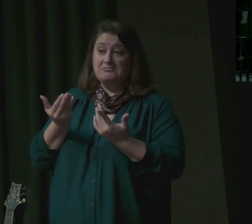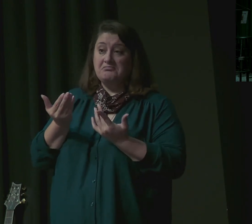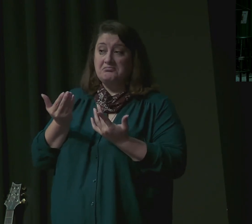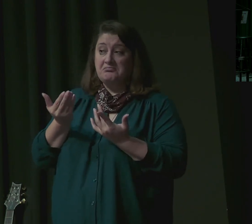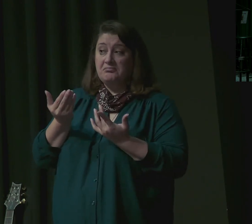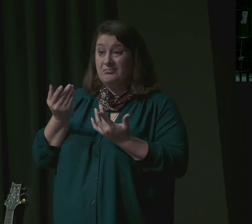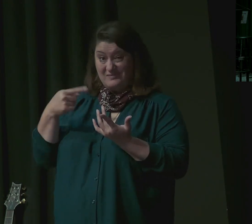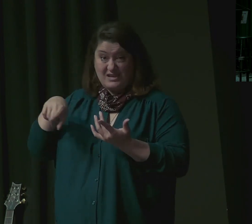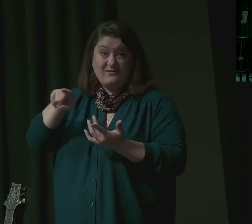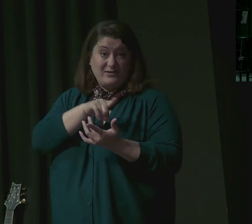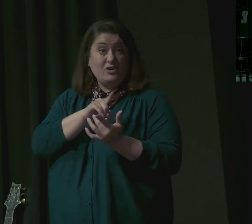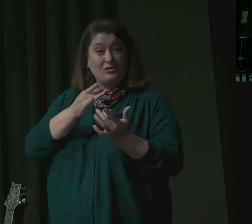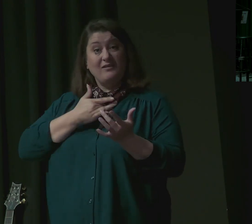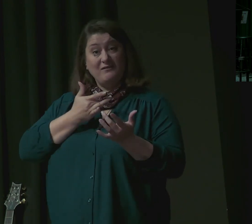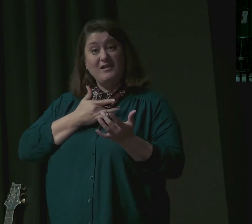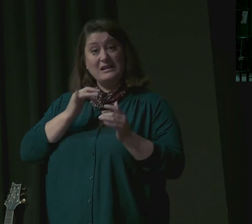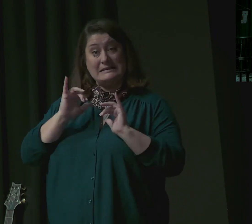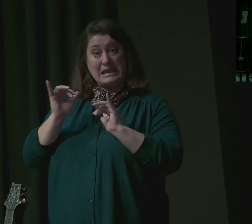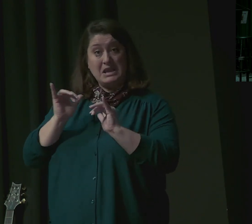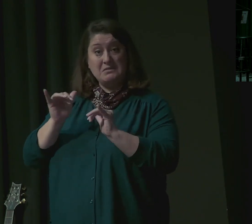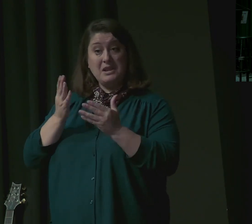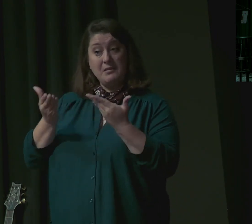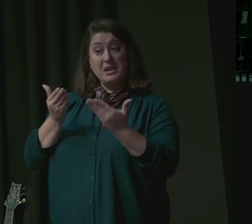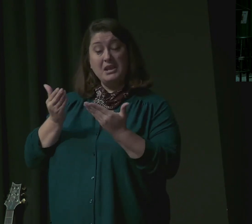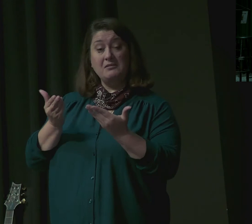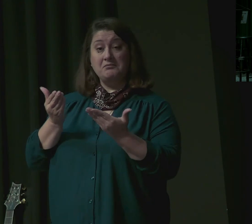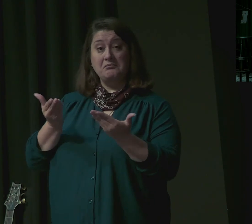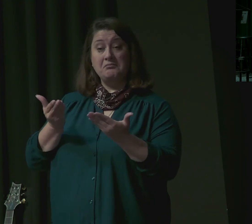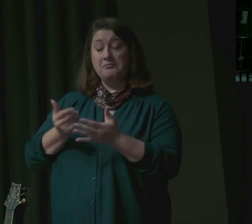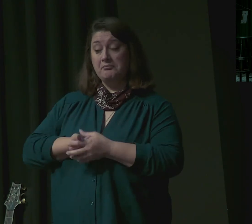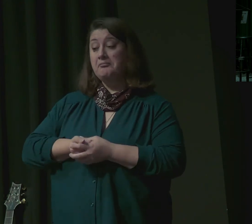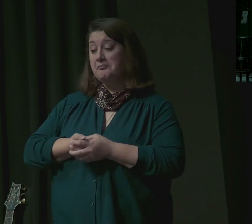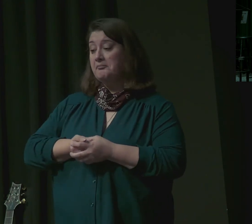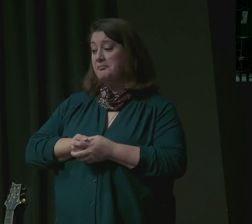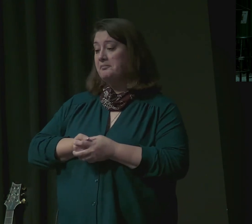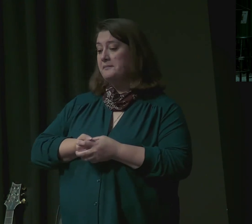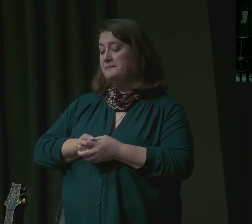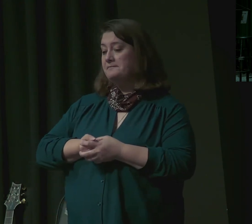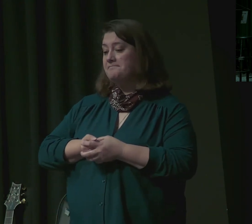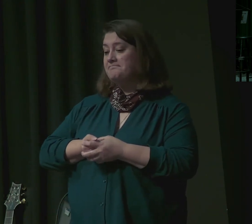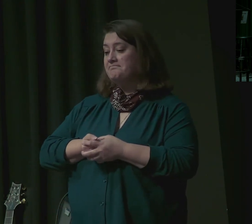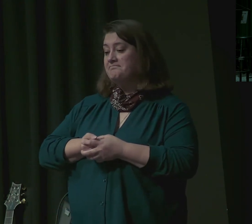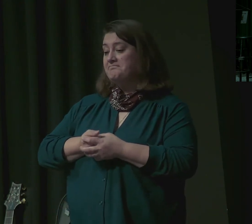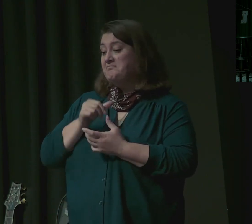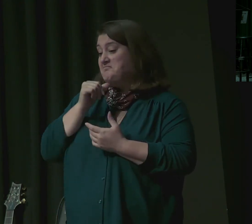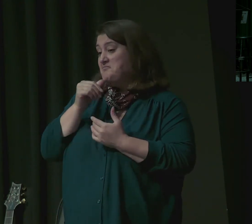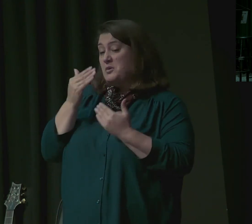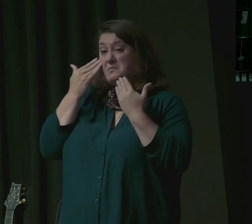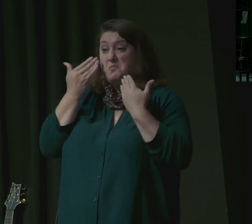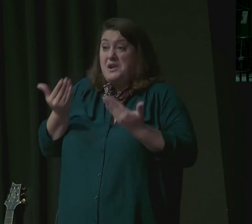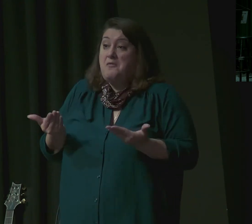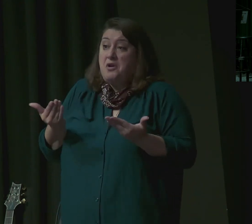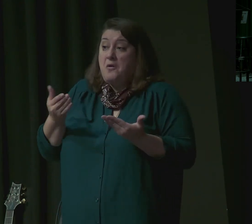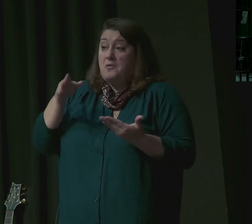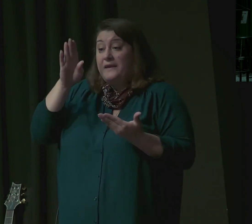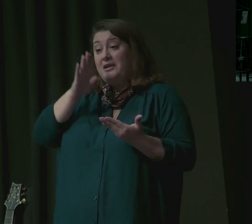We have to do something that may be a risk. We're not sure that God is doing what we want. In we're pretty sure he's not.